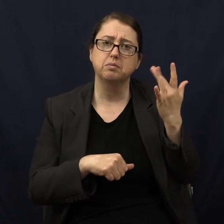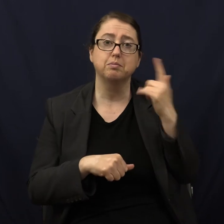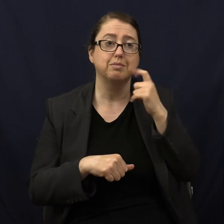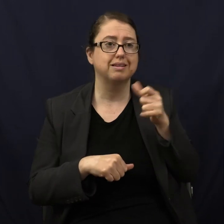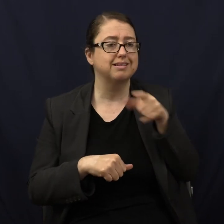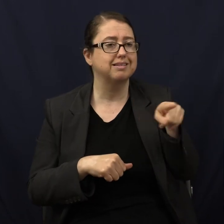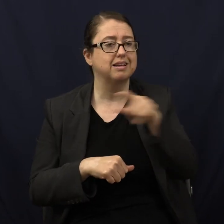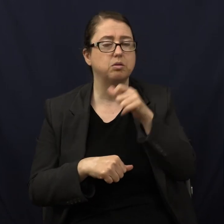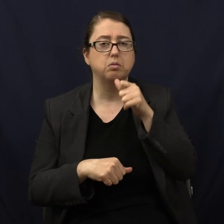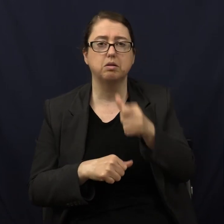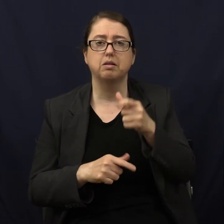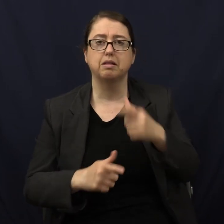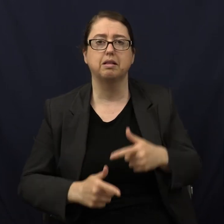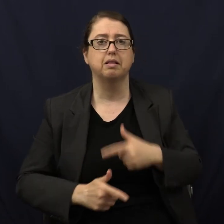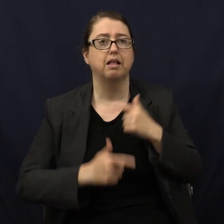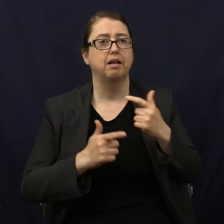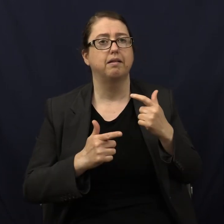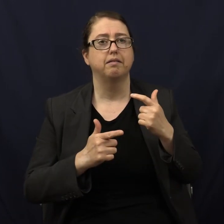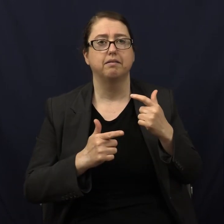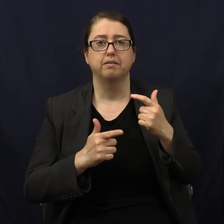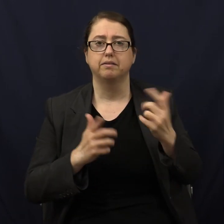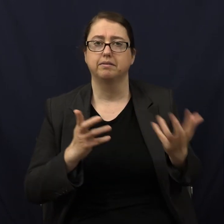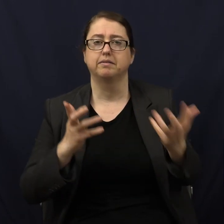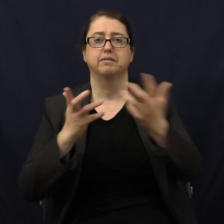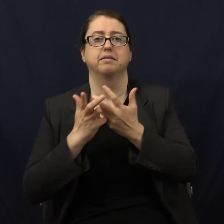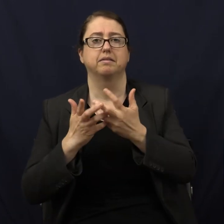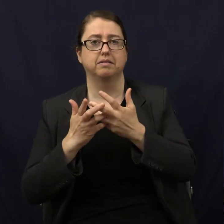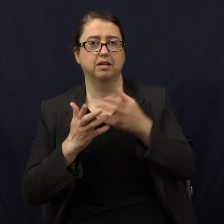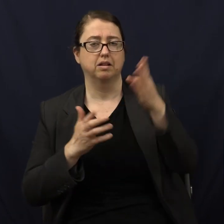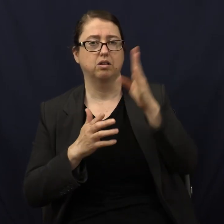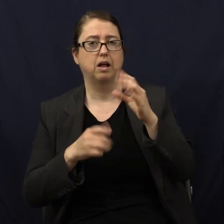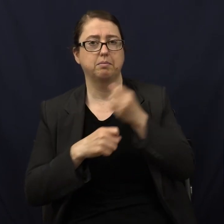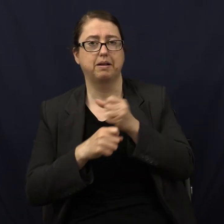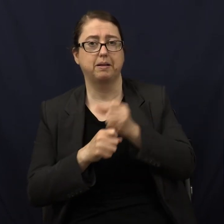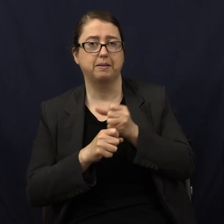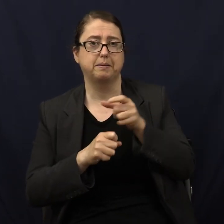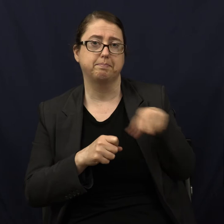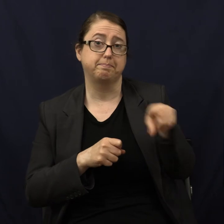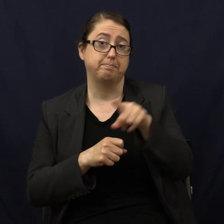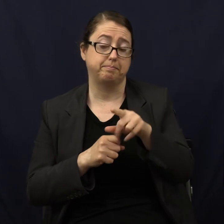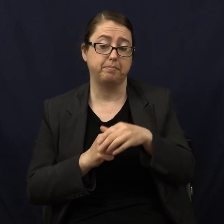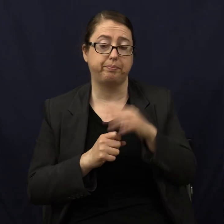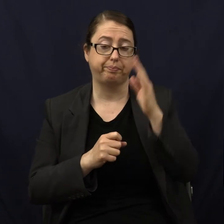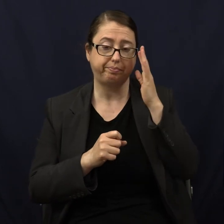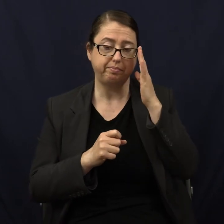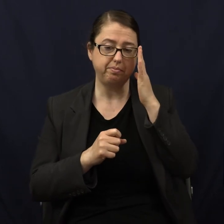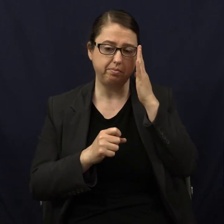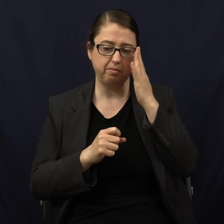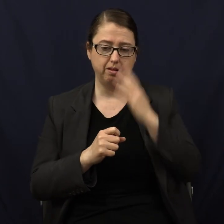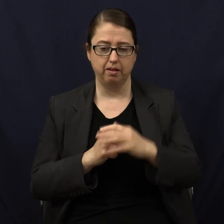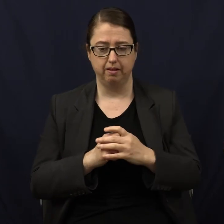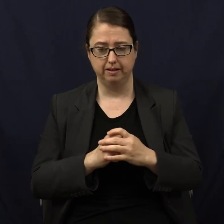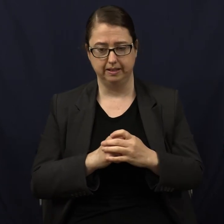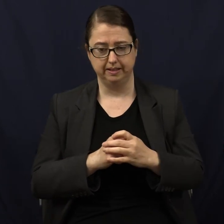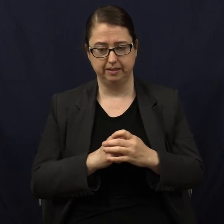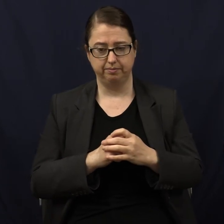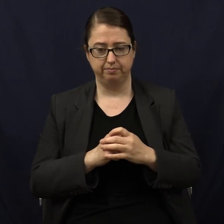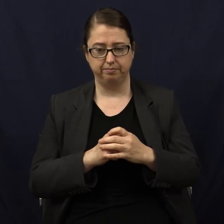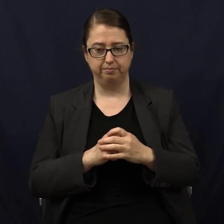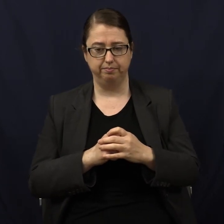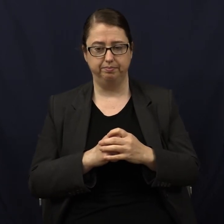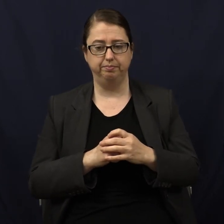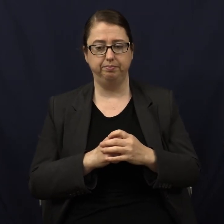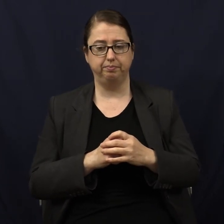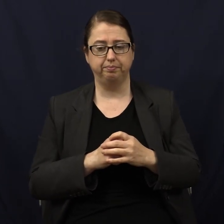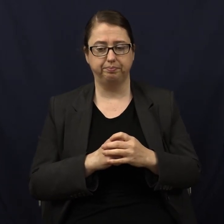Because they don't live according to their design. That is why. What's this long stringy